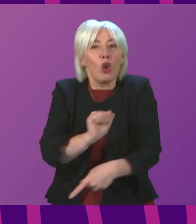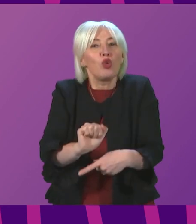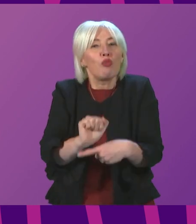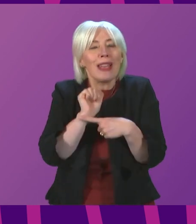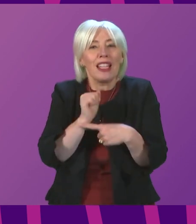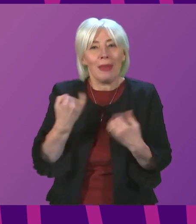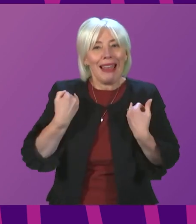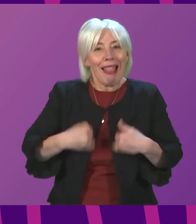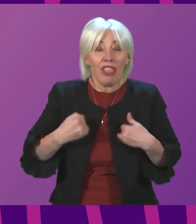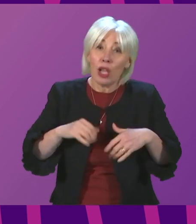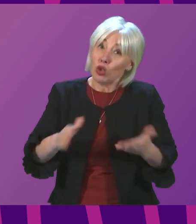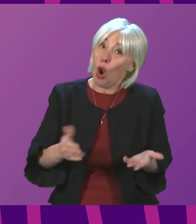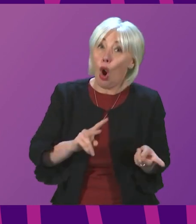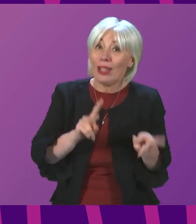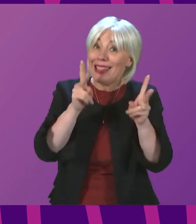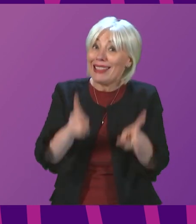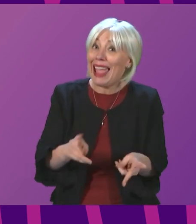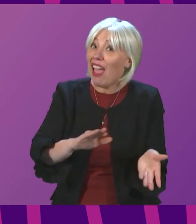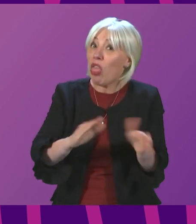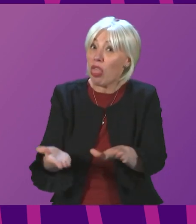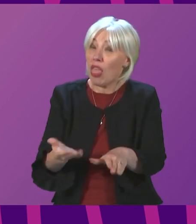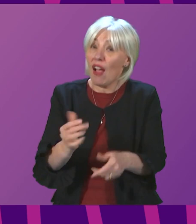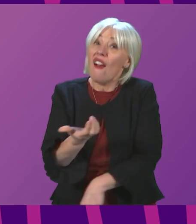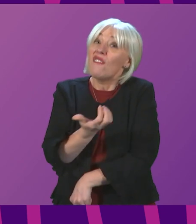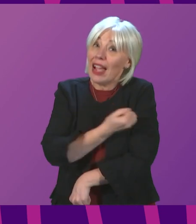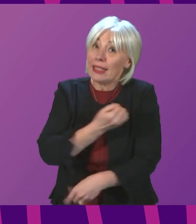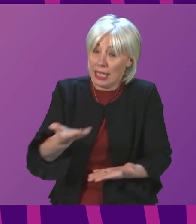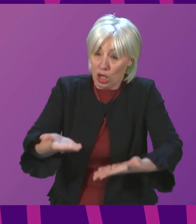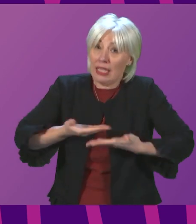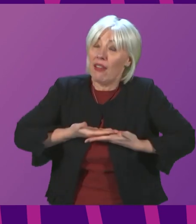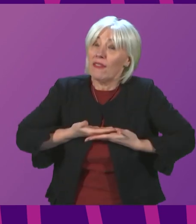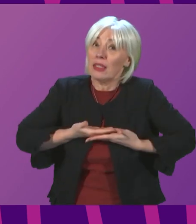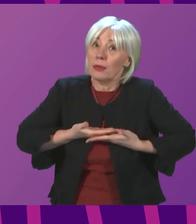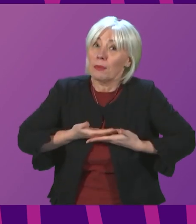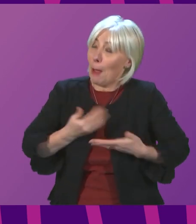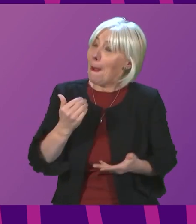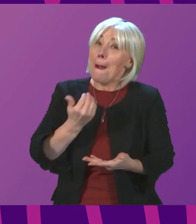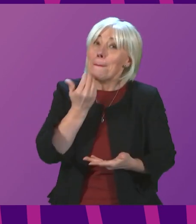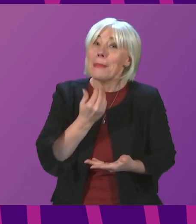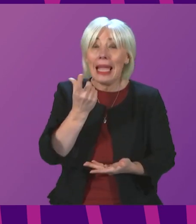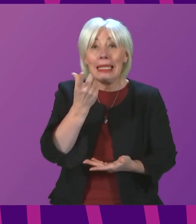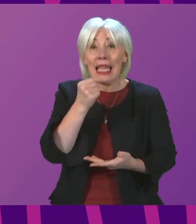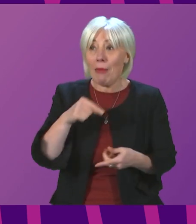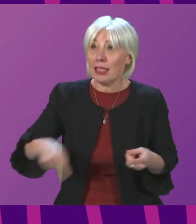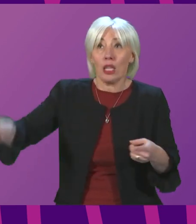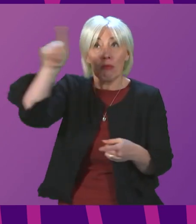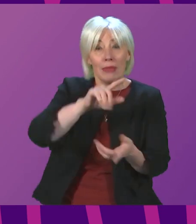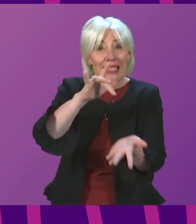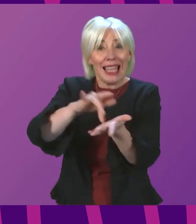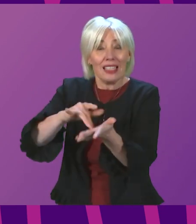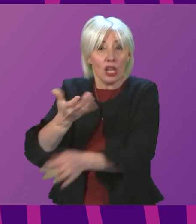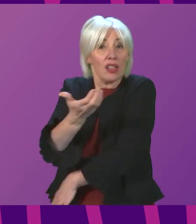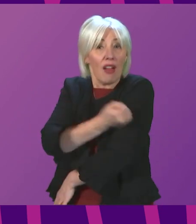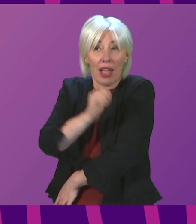that vaccination does offer to all of us. There is right now plenty of capacity in vaccination centres across the country